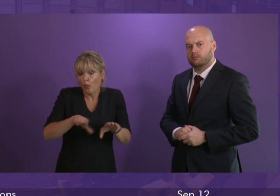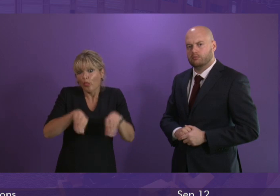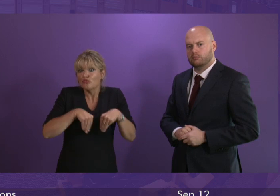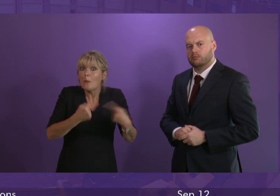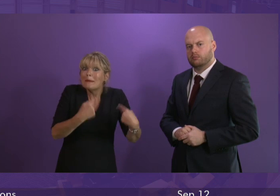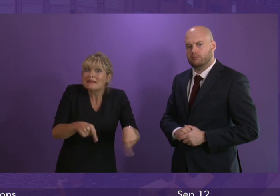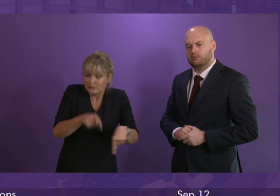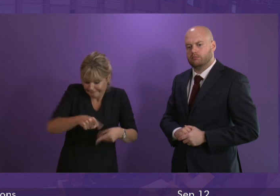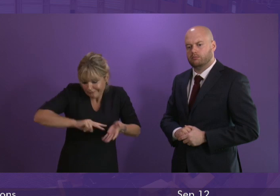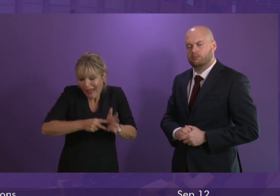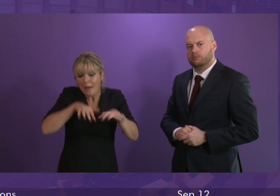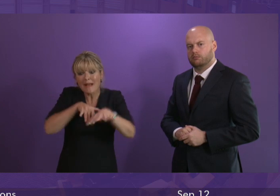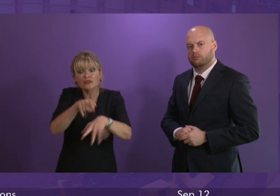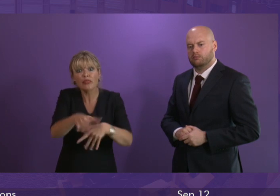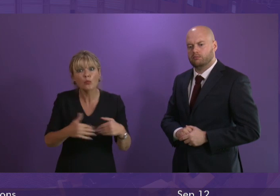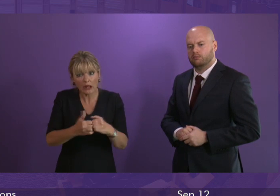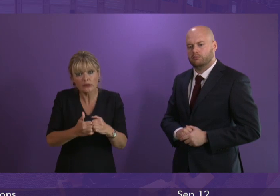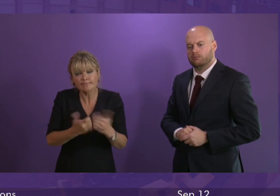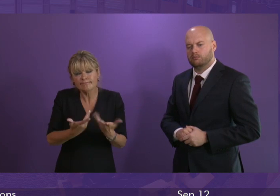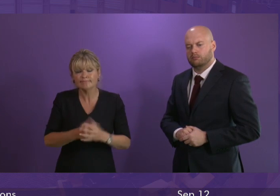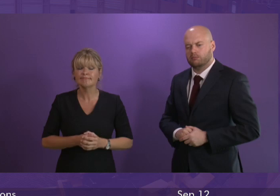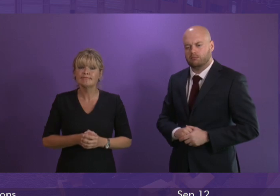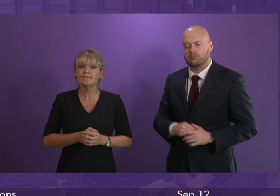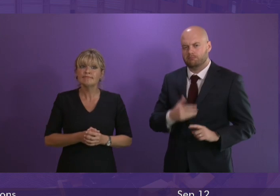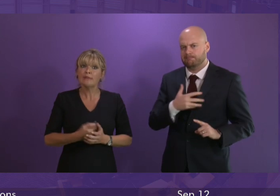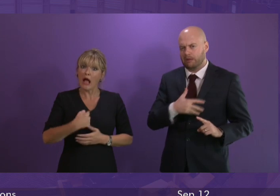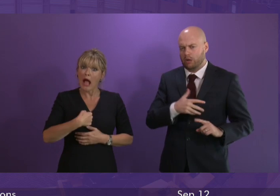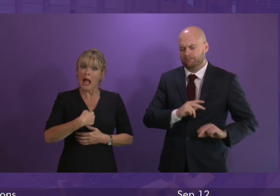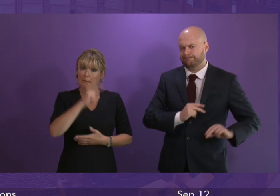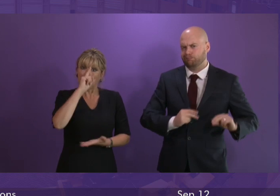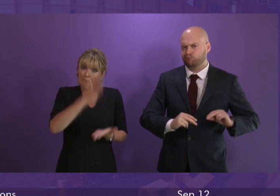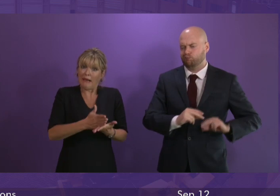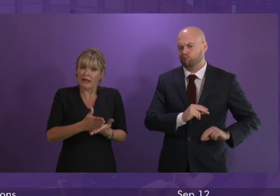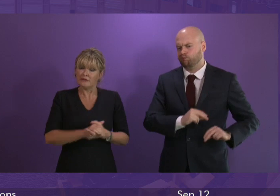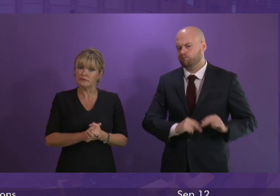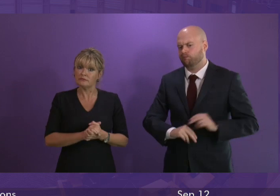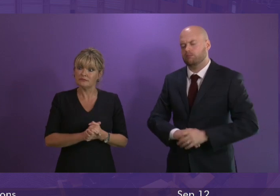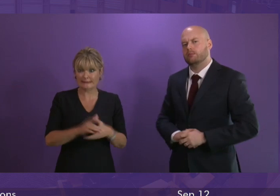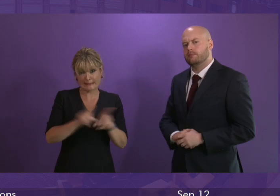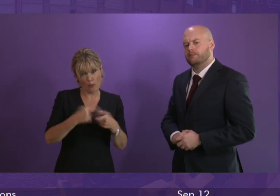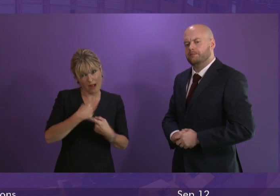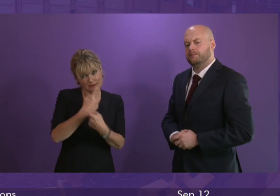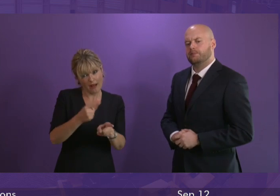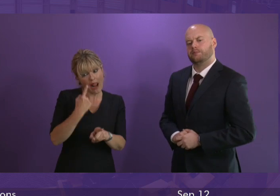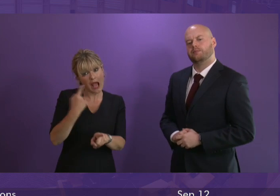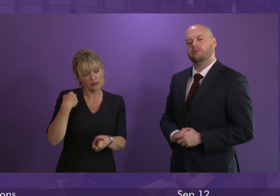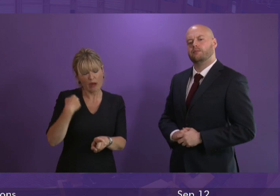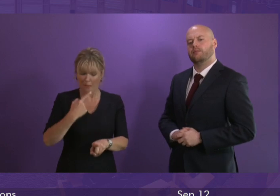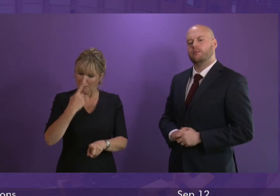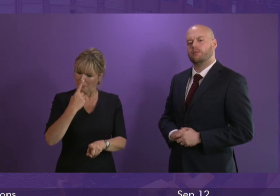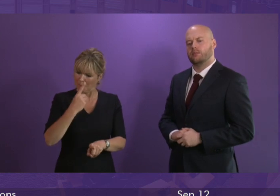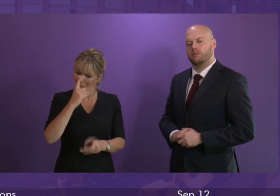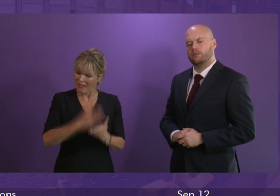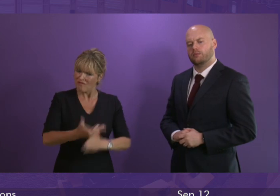planned for this weekend. I believe, as I said last week, that the right to march